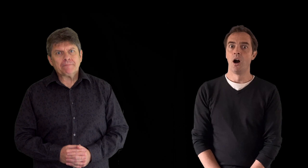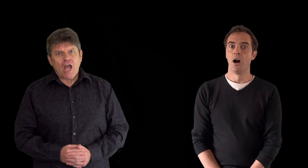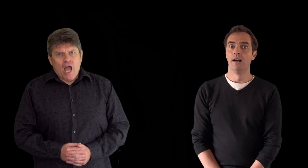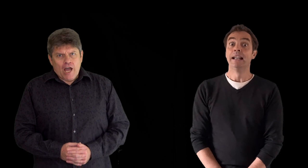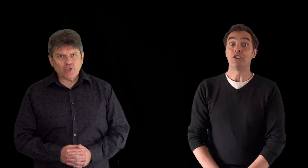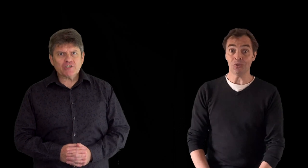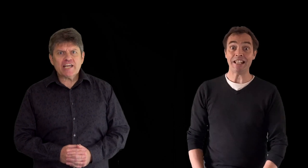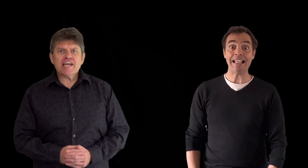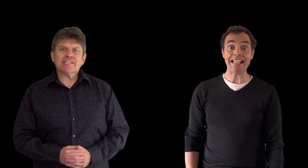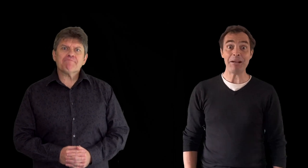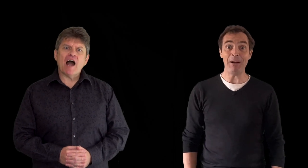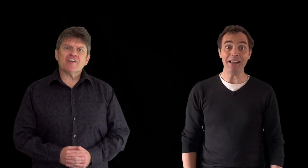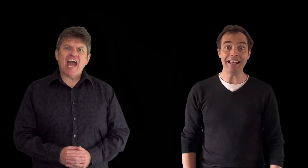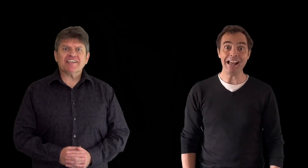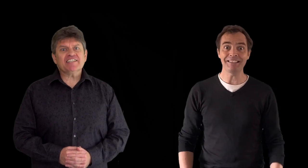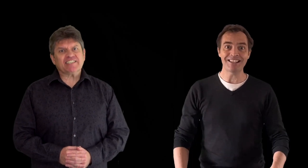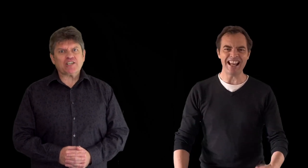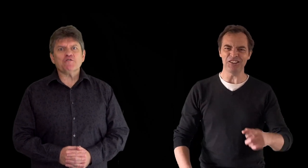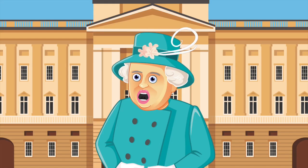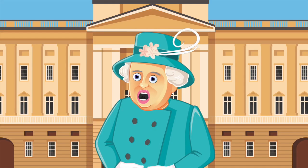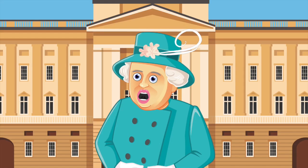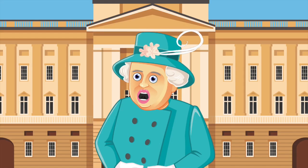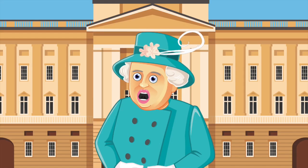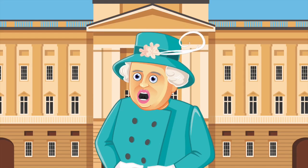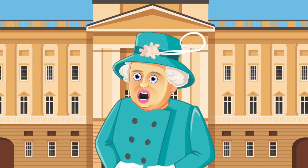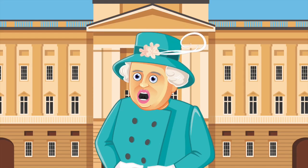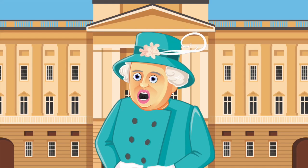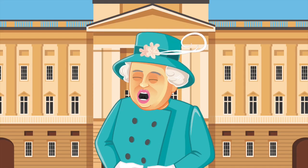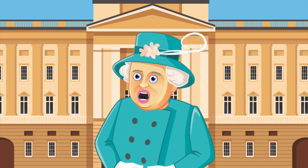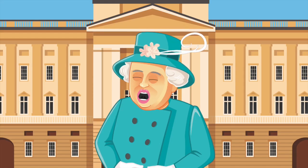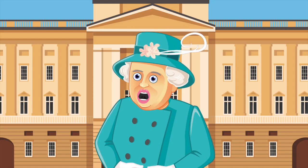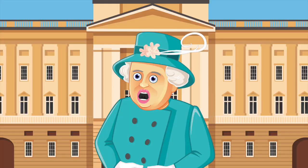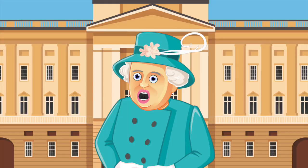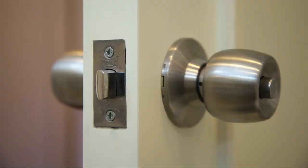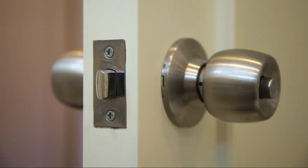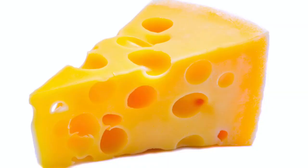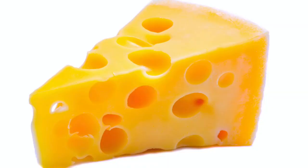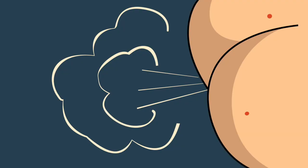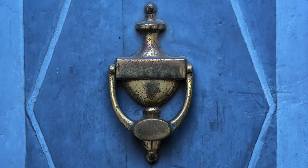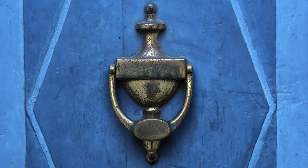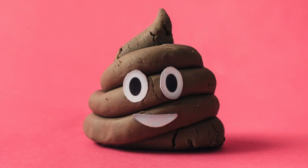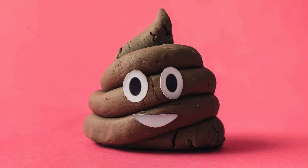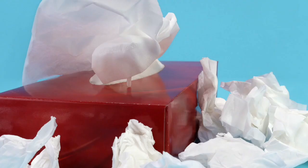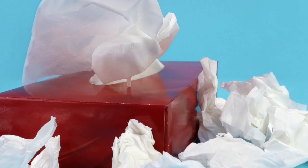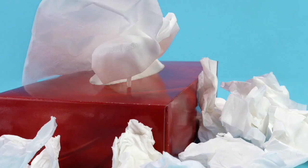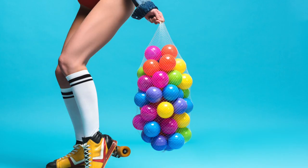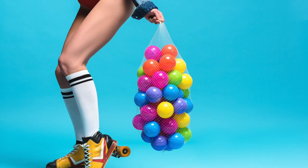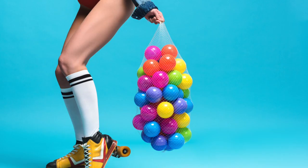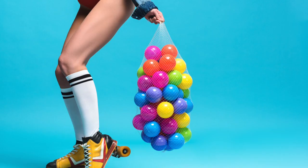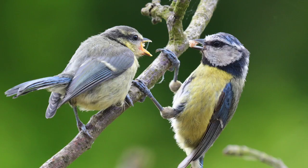He shook dear Lizzie by the hand and said you f***ing pep Oh not, she's fart like a shit and wank, all sacked tits